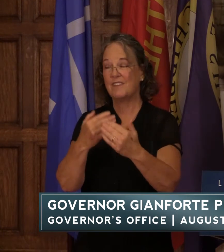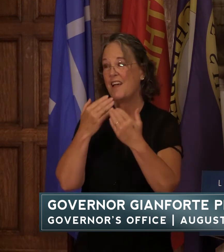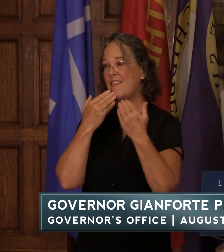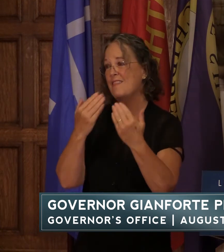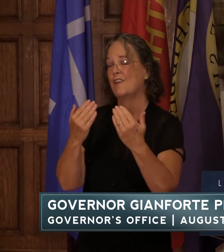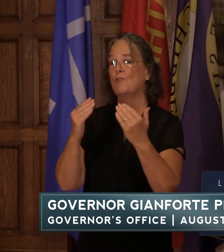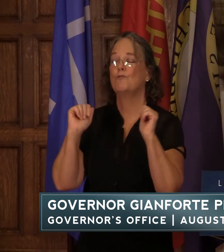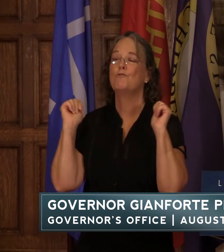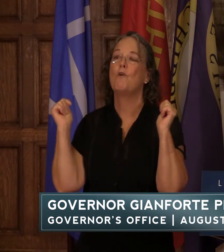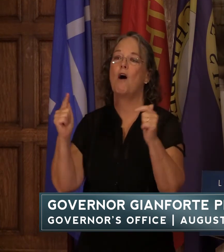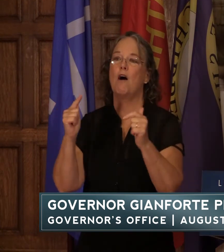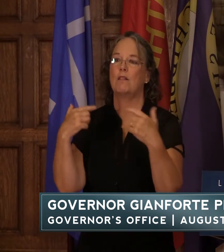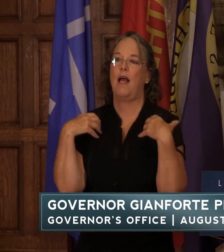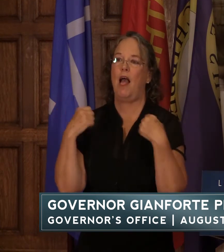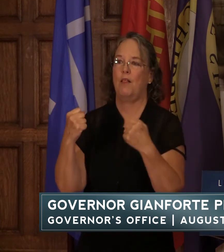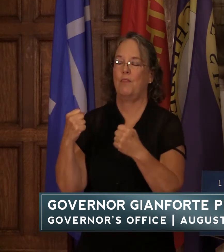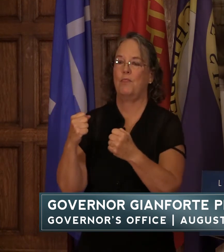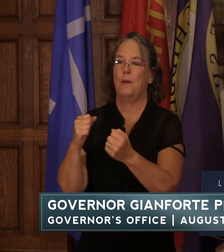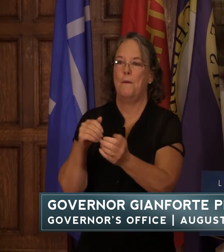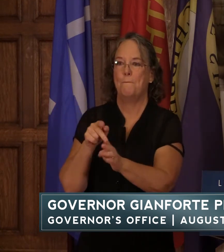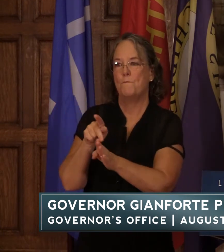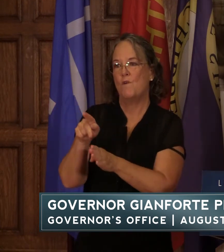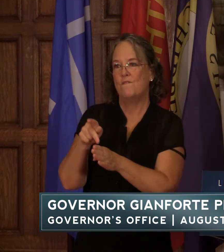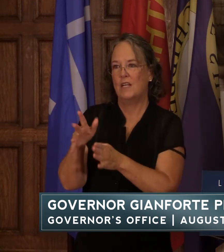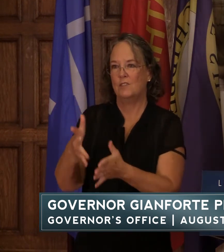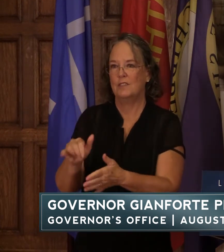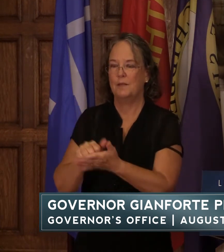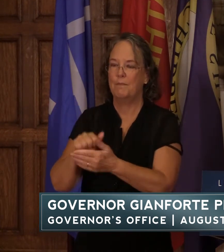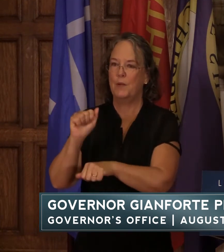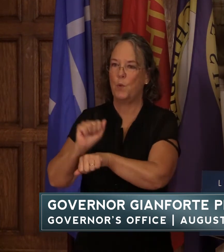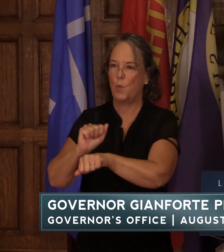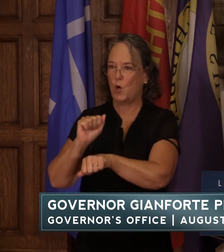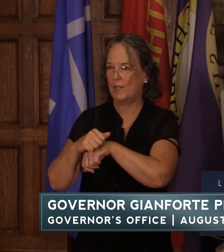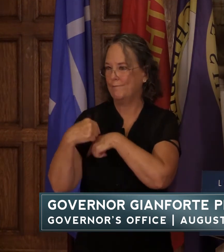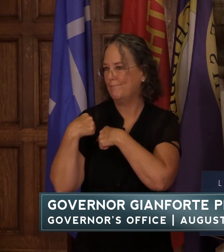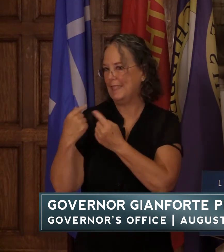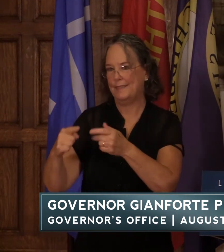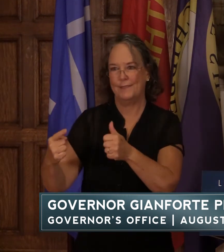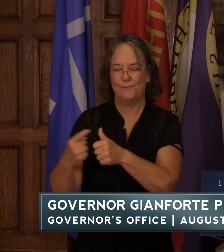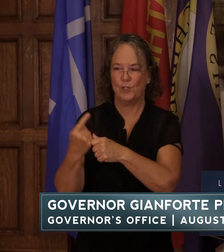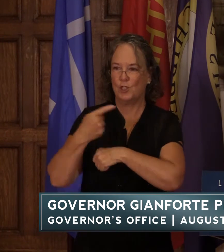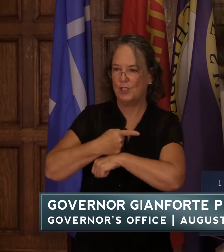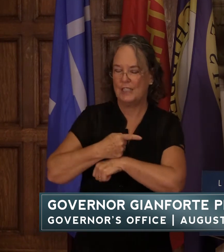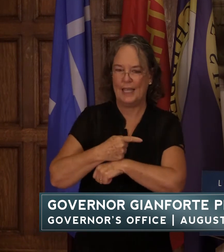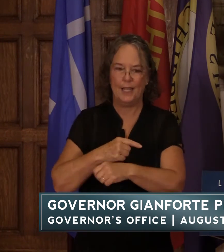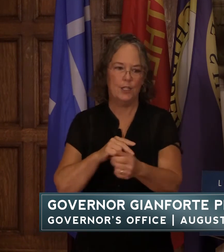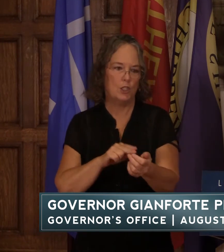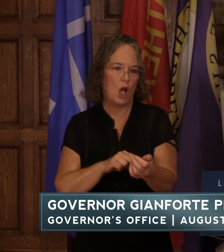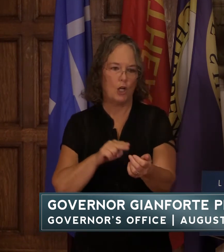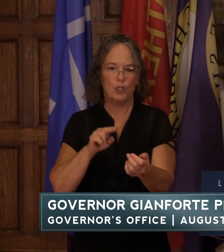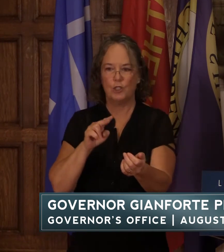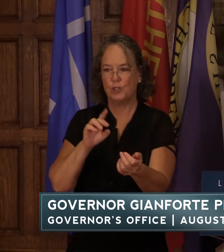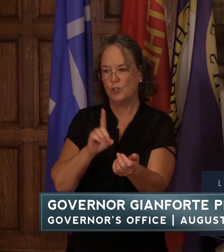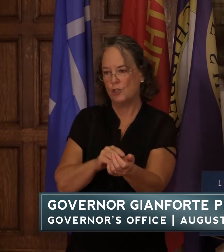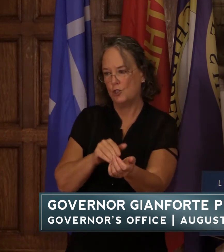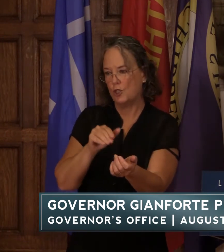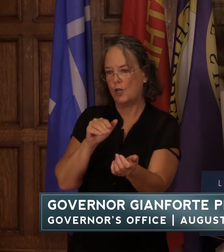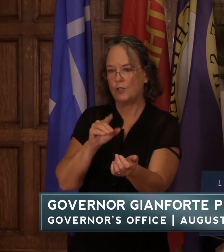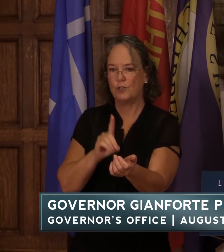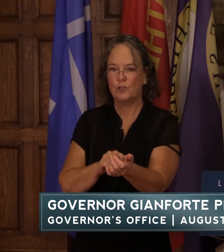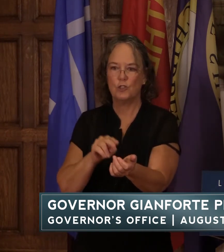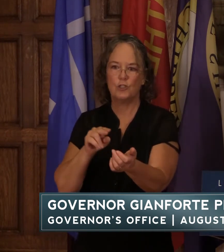on the front line since day one this has been a long road the doctors nurses first responders health officials dedicated